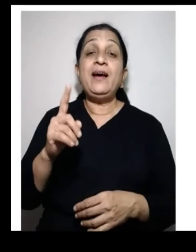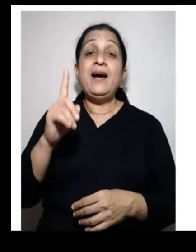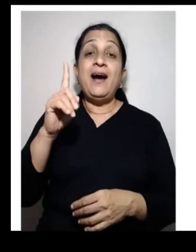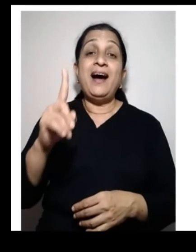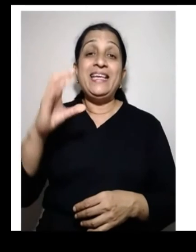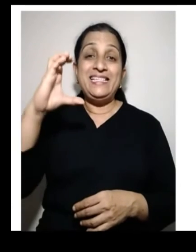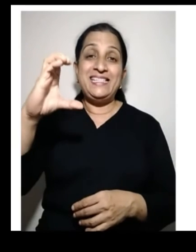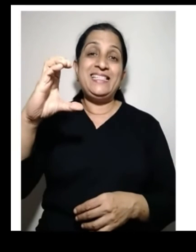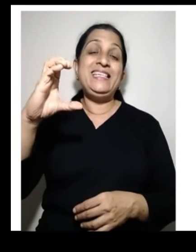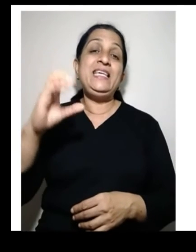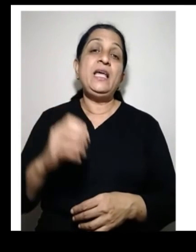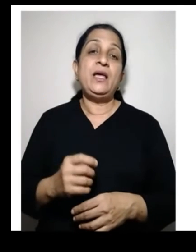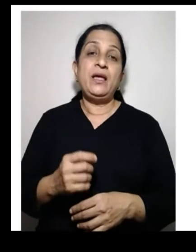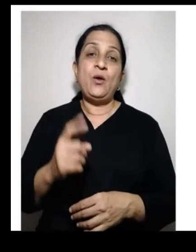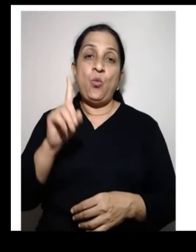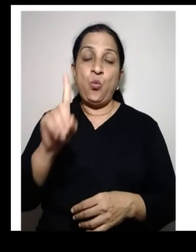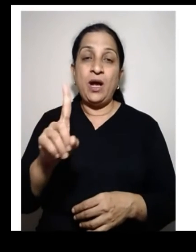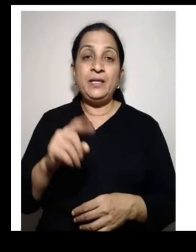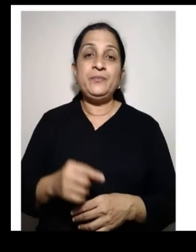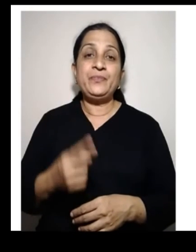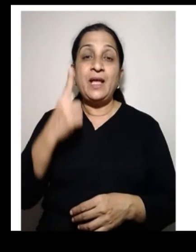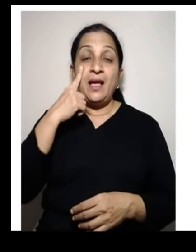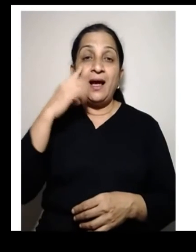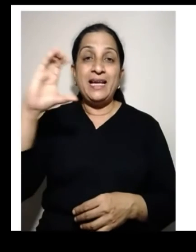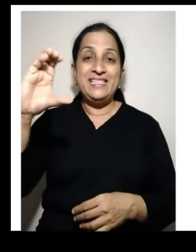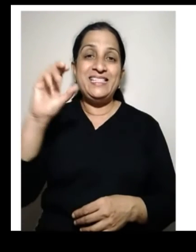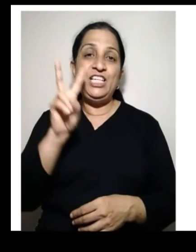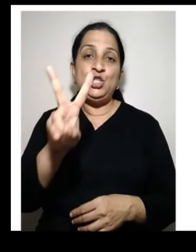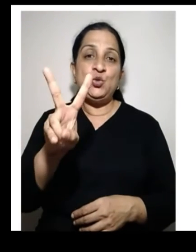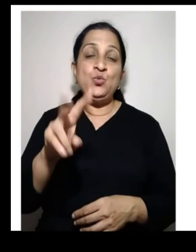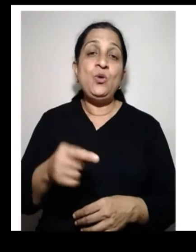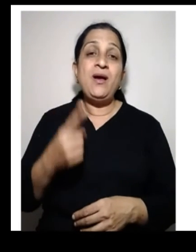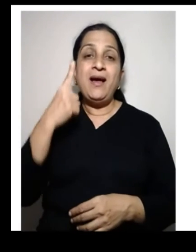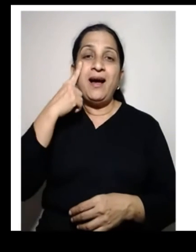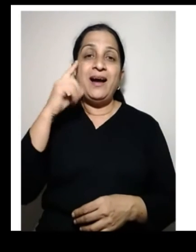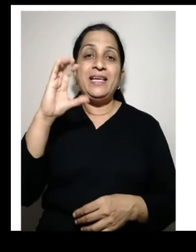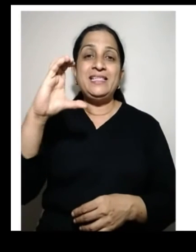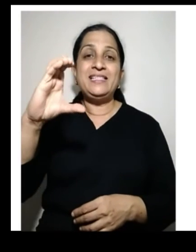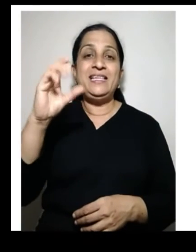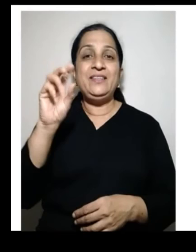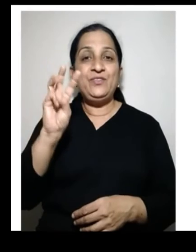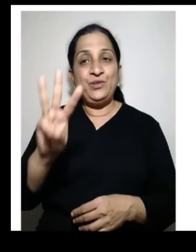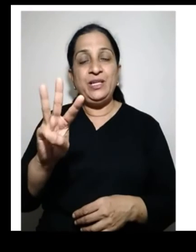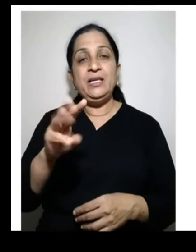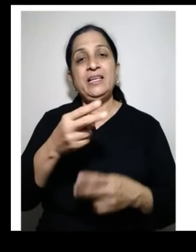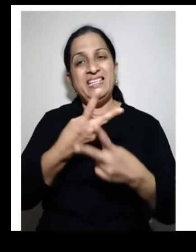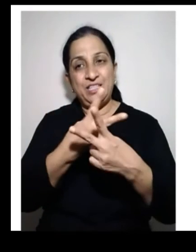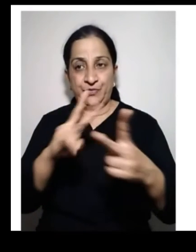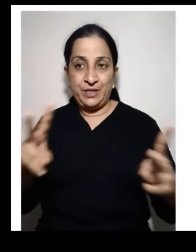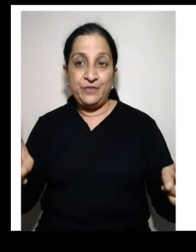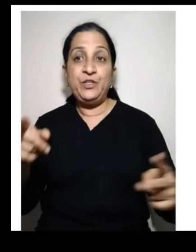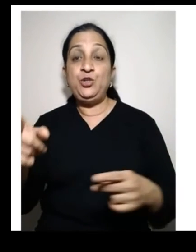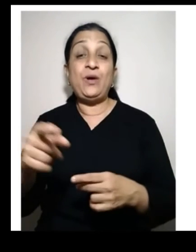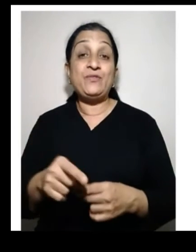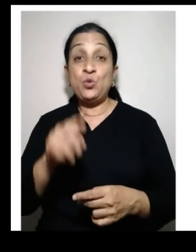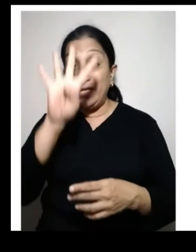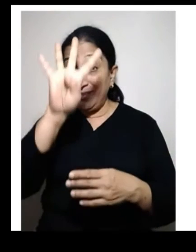goods is given, then you have IC1, IC2, IC3 that